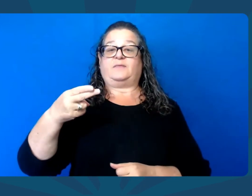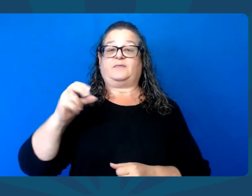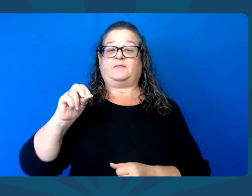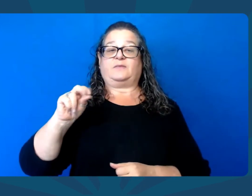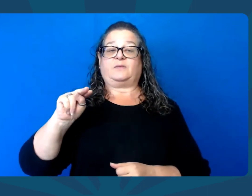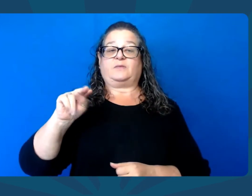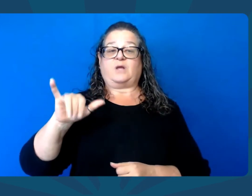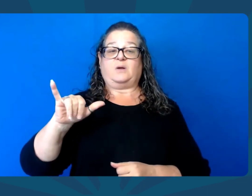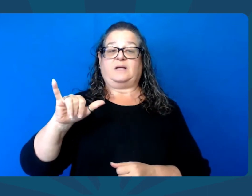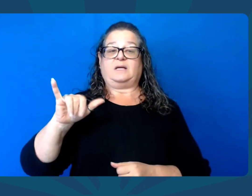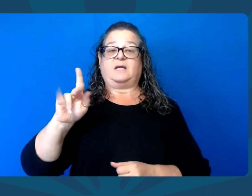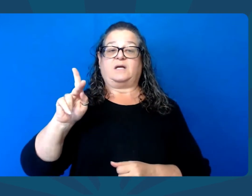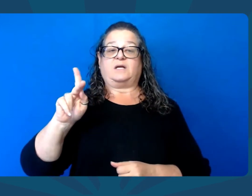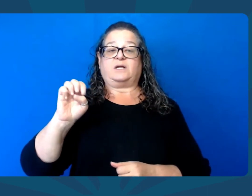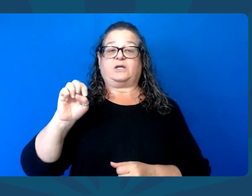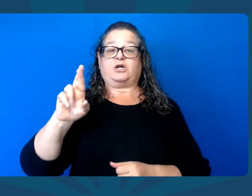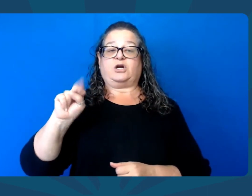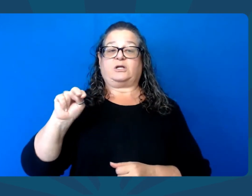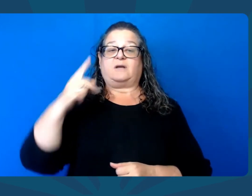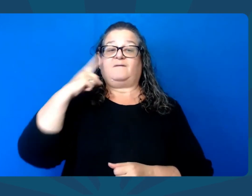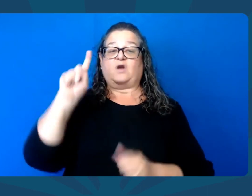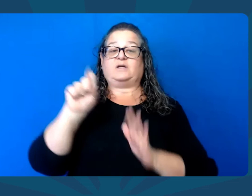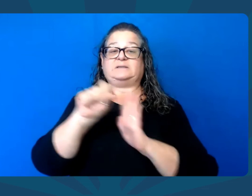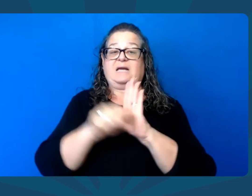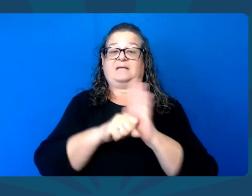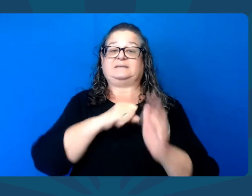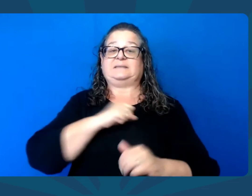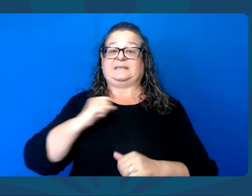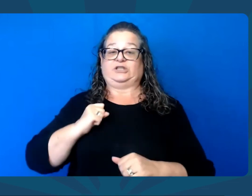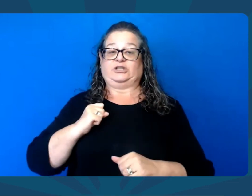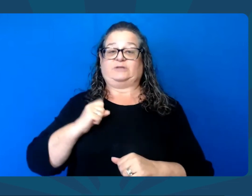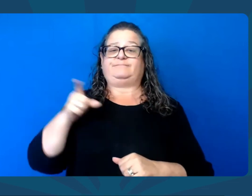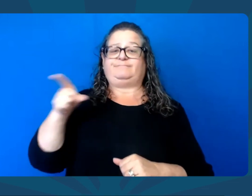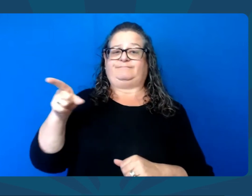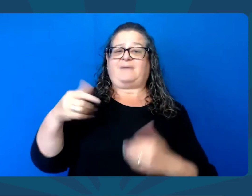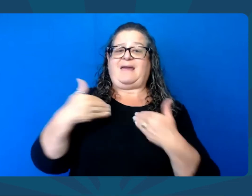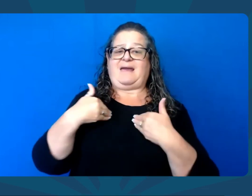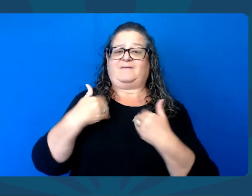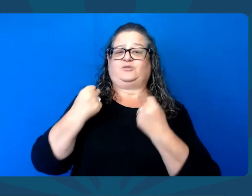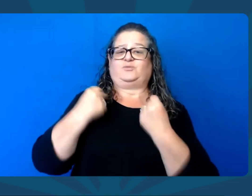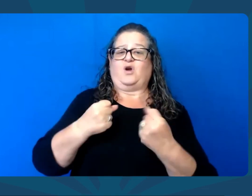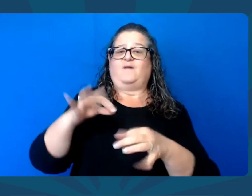We are running as a team with Anthony Kern for State Senate,